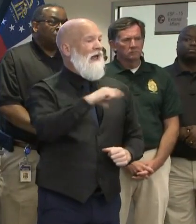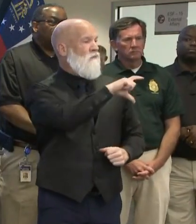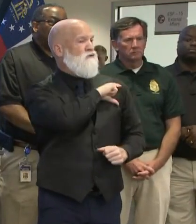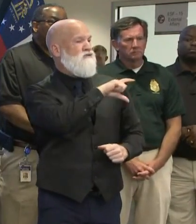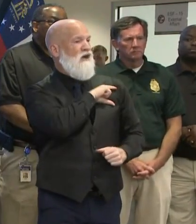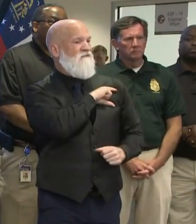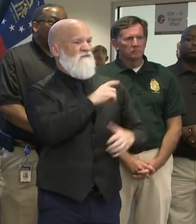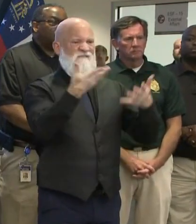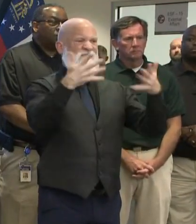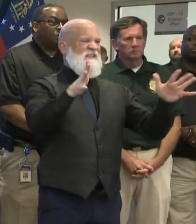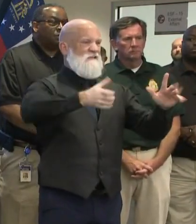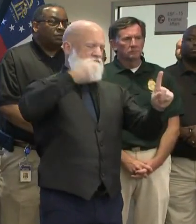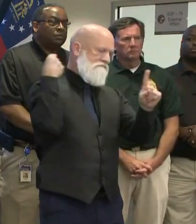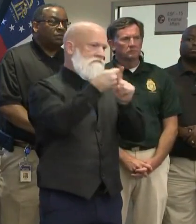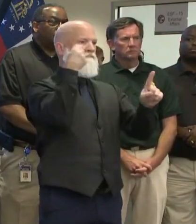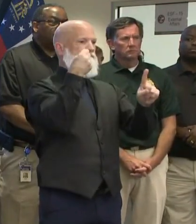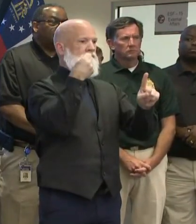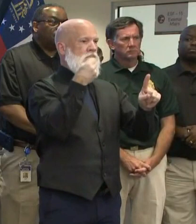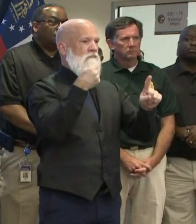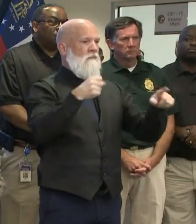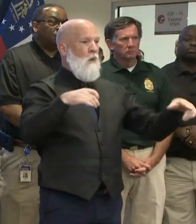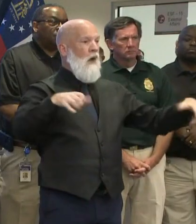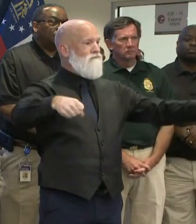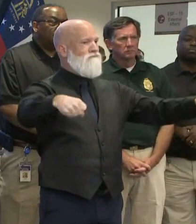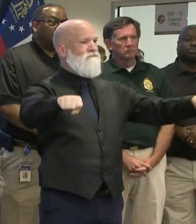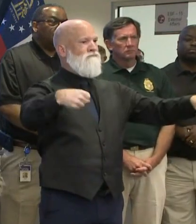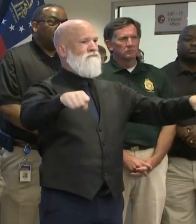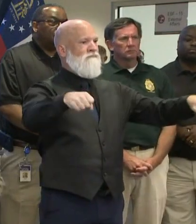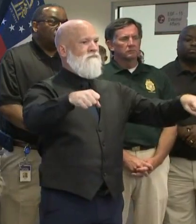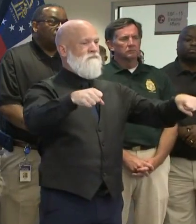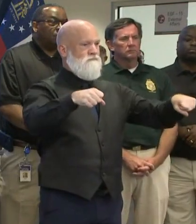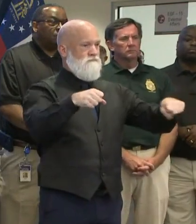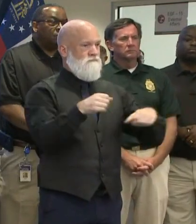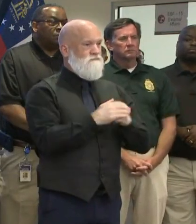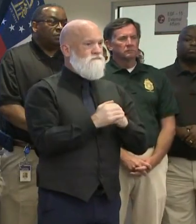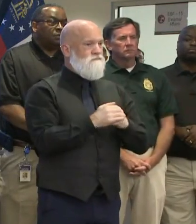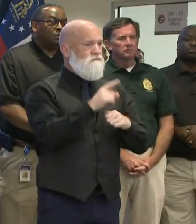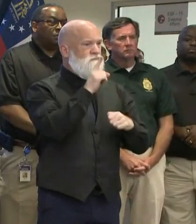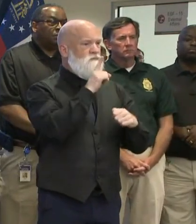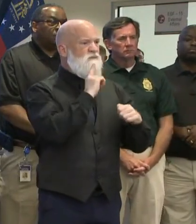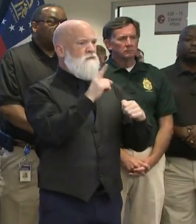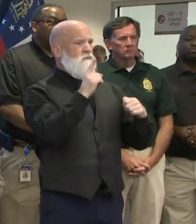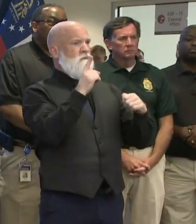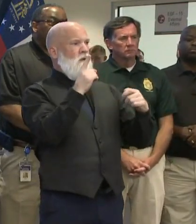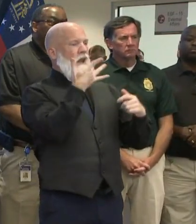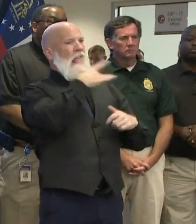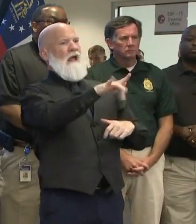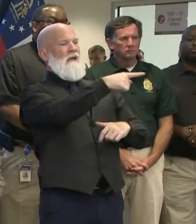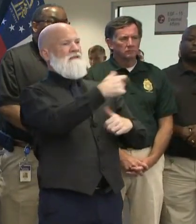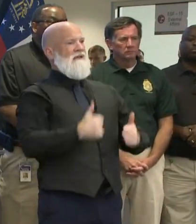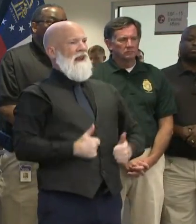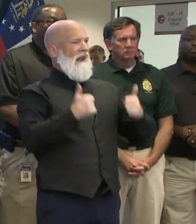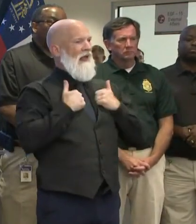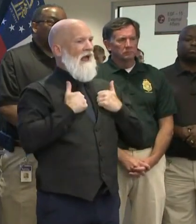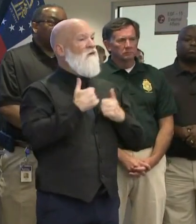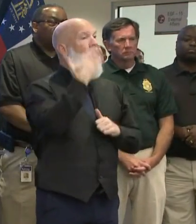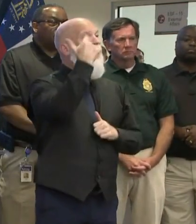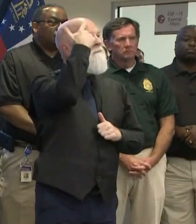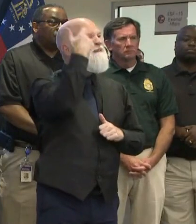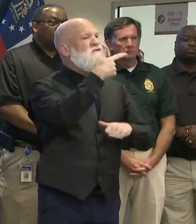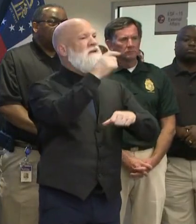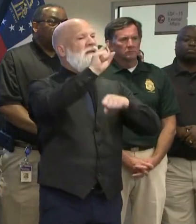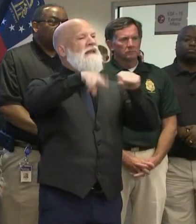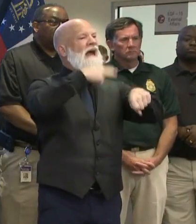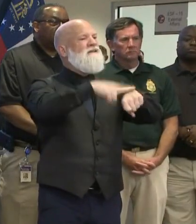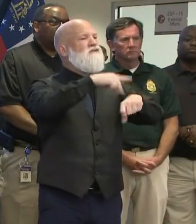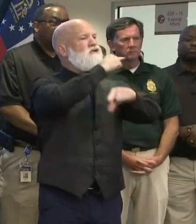watch the video on Facebook. It is a miracle he is alive. And he's alive because we had the National Guard there. And